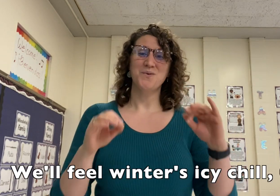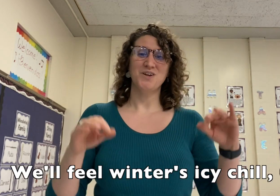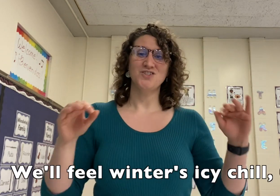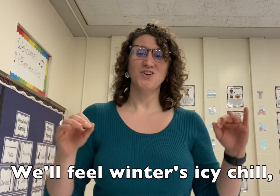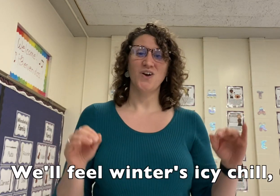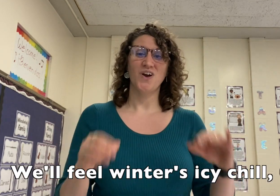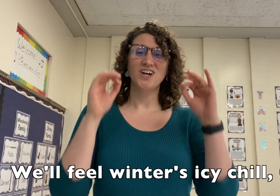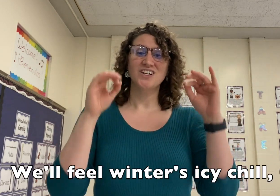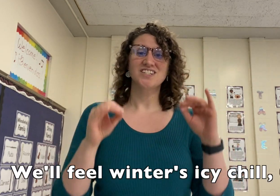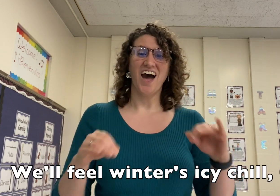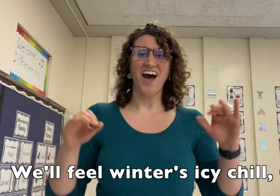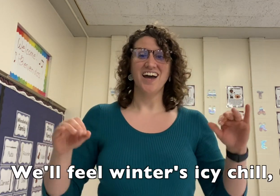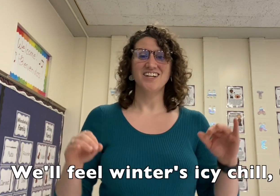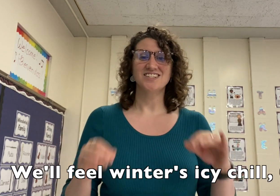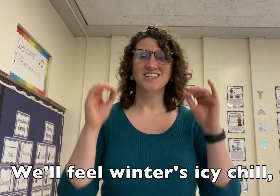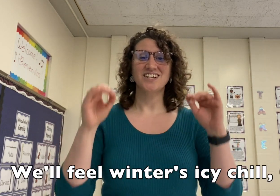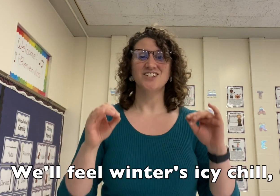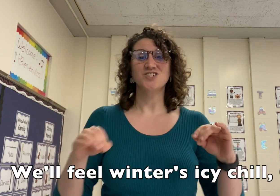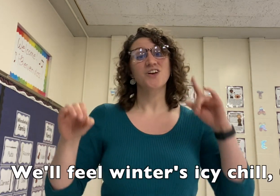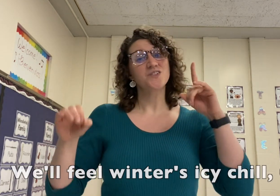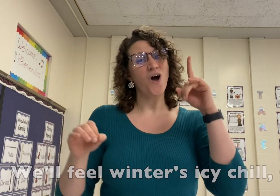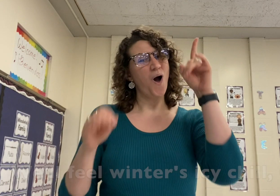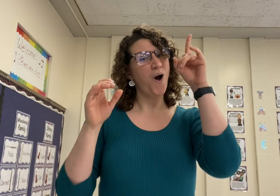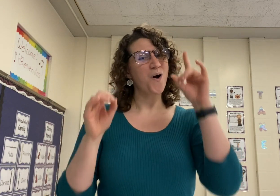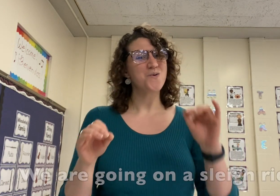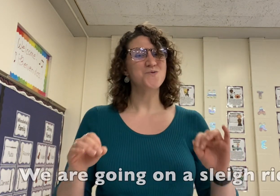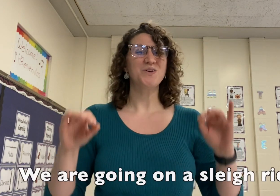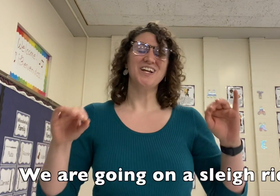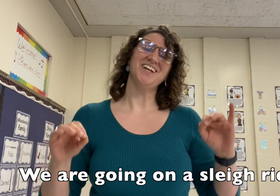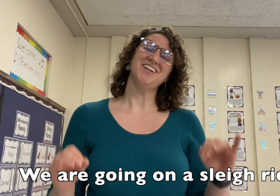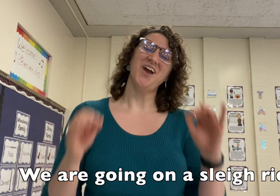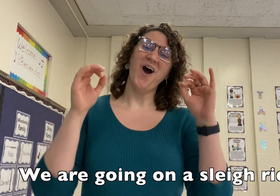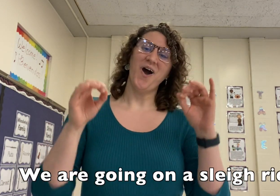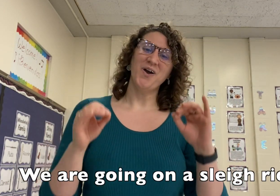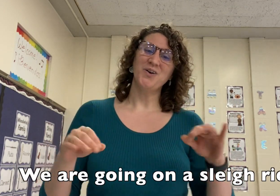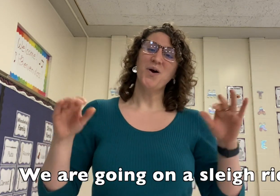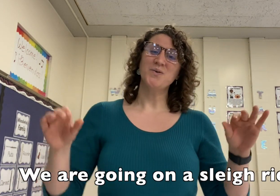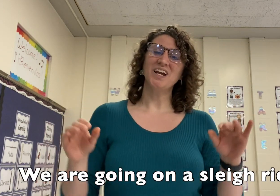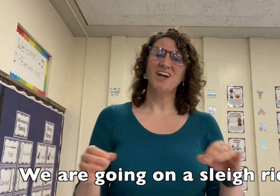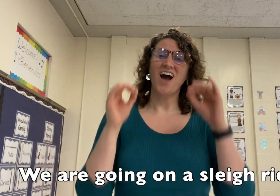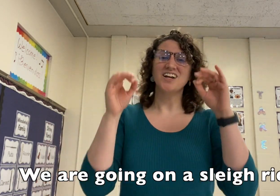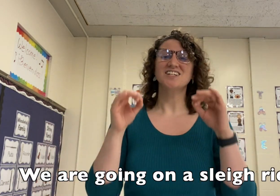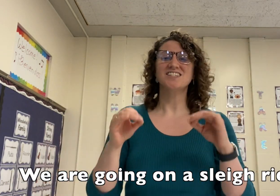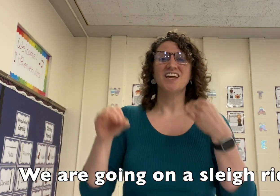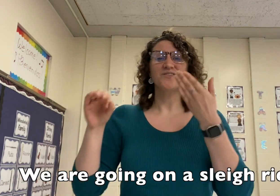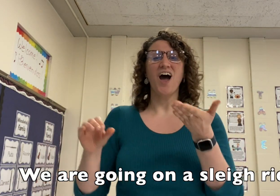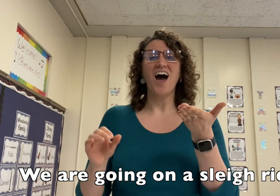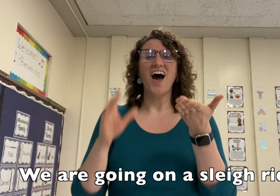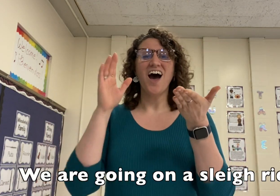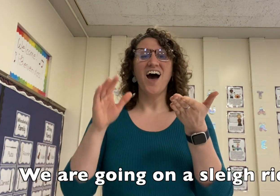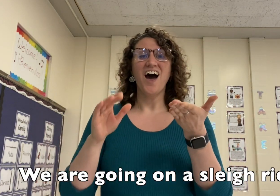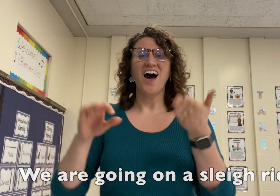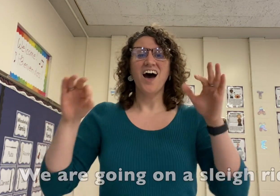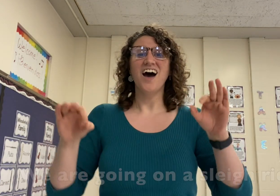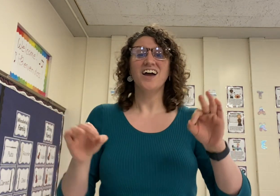winter's icy chill. Oh, we are going on a sleigh ride,